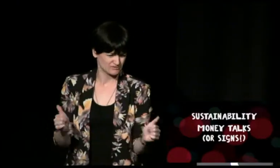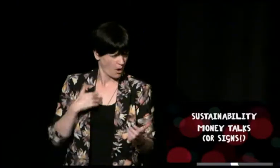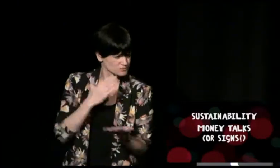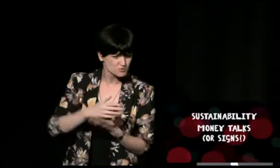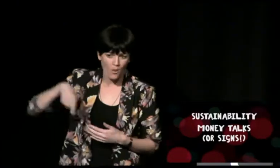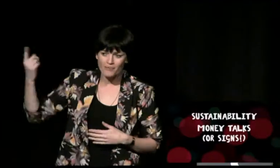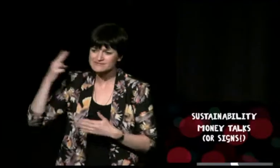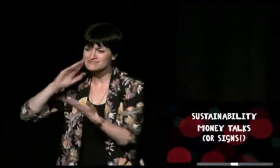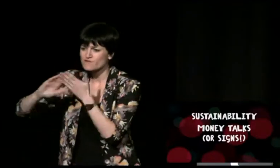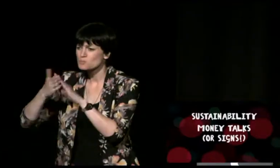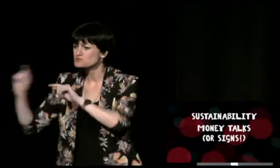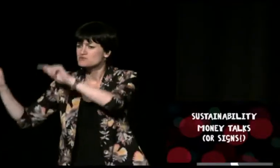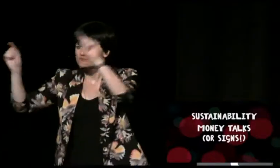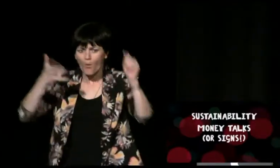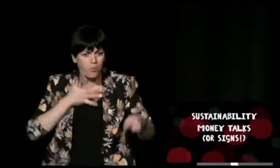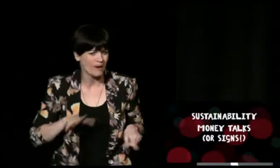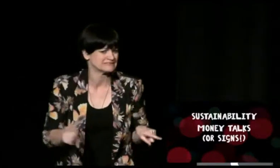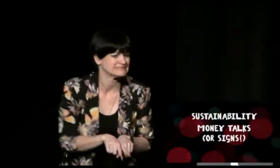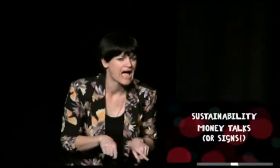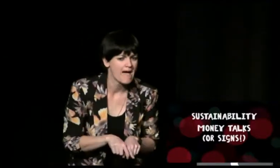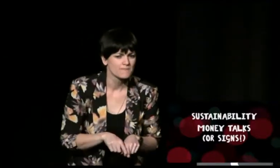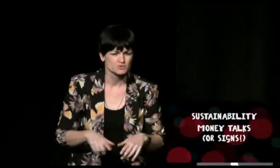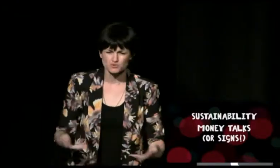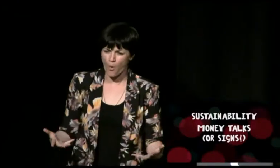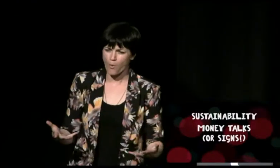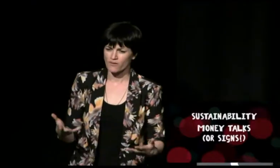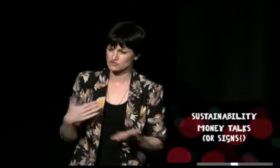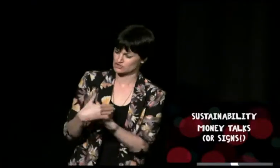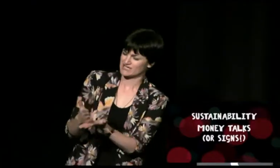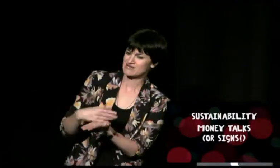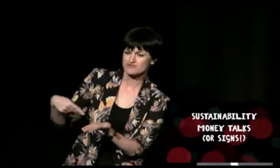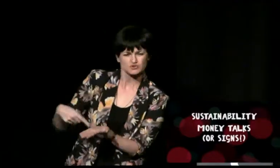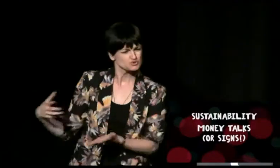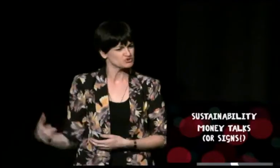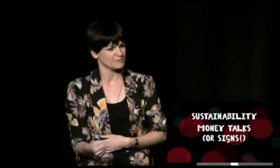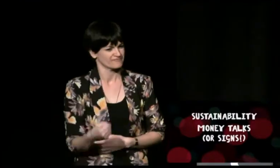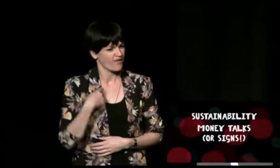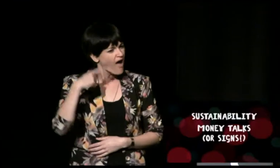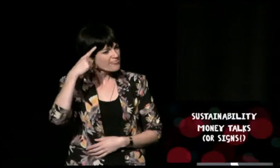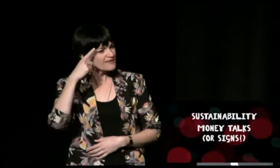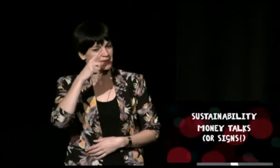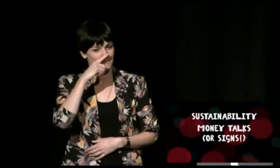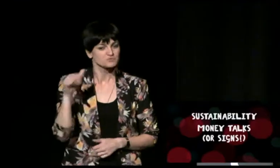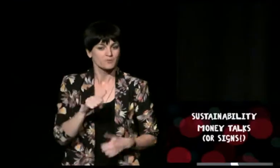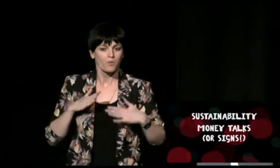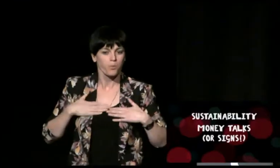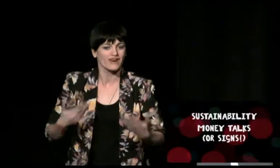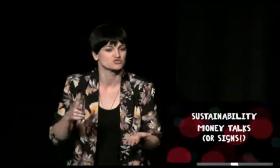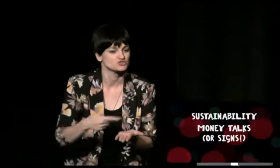for funds to cover the ongoing costs we're also thinking of licensing signed DNA so that deaf communities in other countries